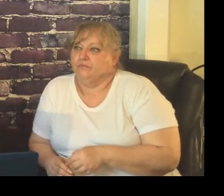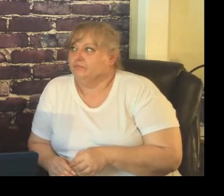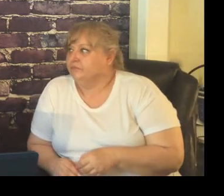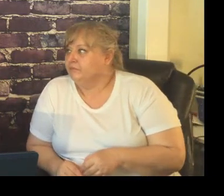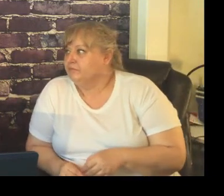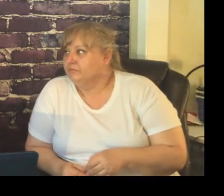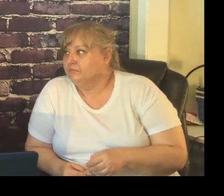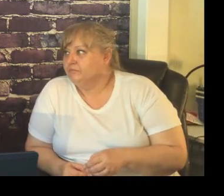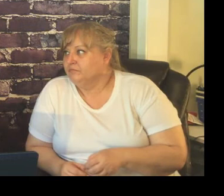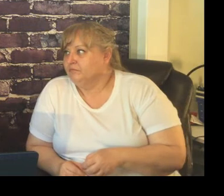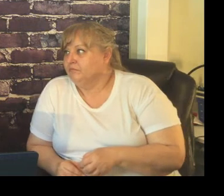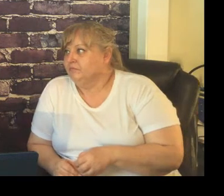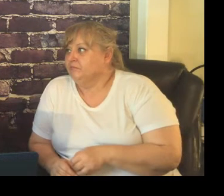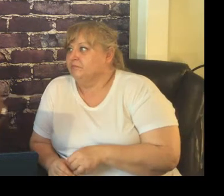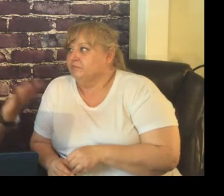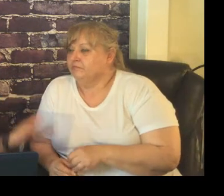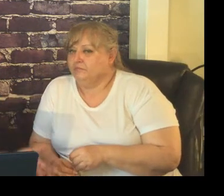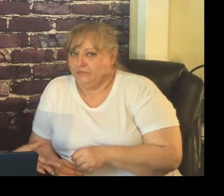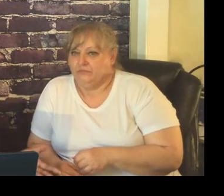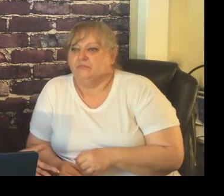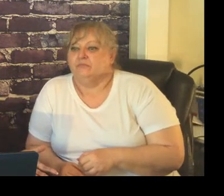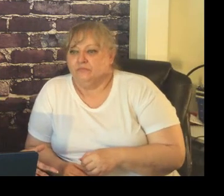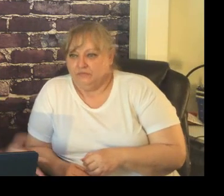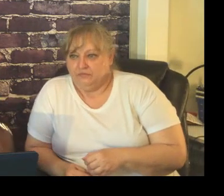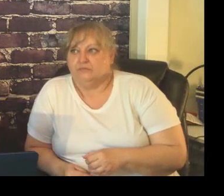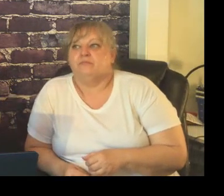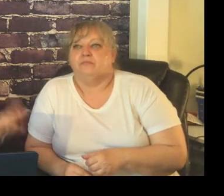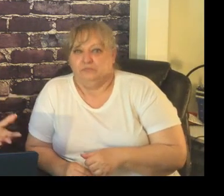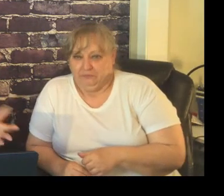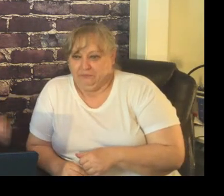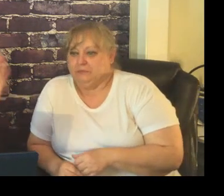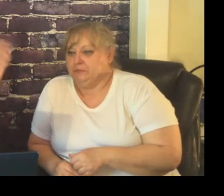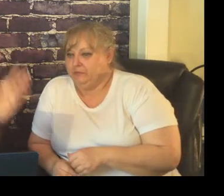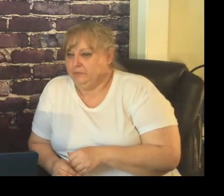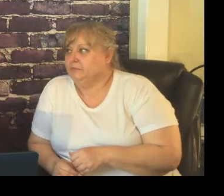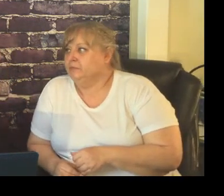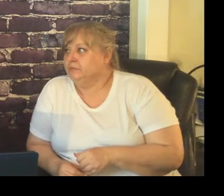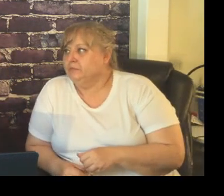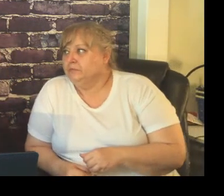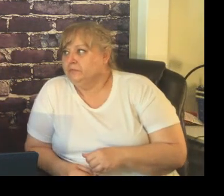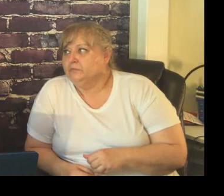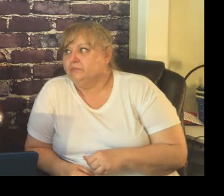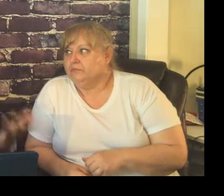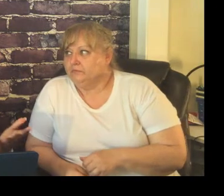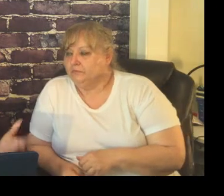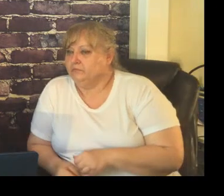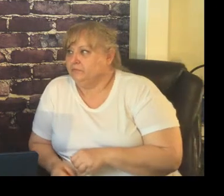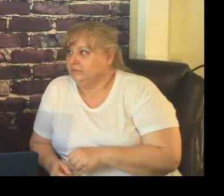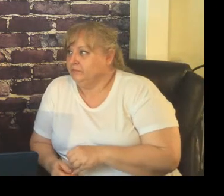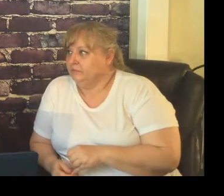tell the kids see you in a minute so they knew our car in the neighborhood they knew we were going to pull up we had parents that would come from next